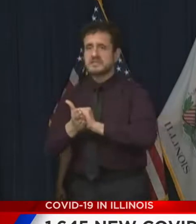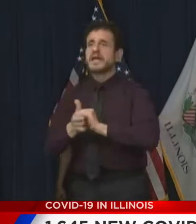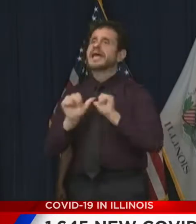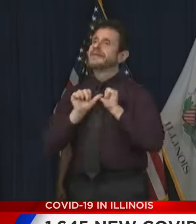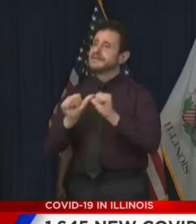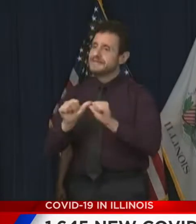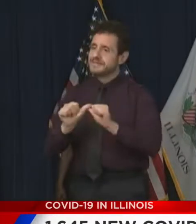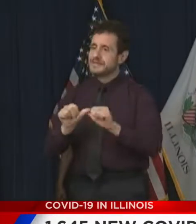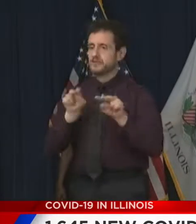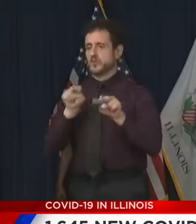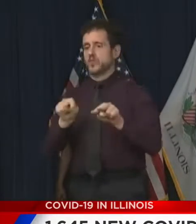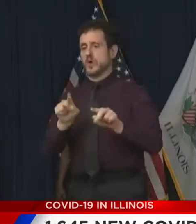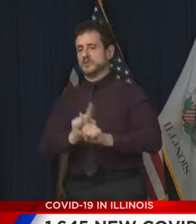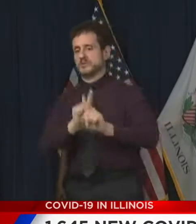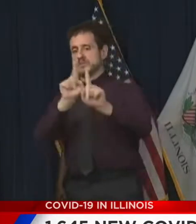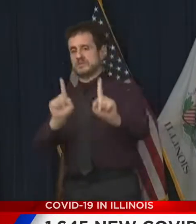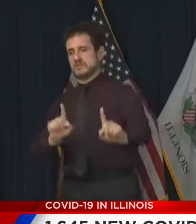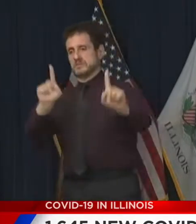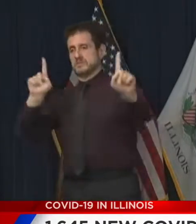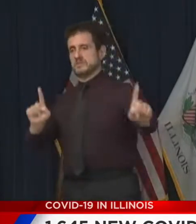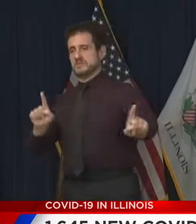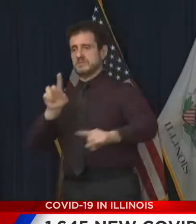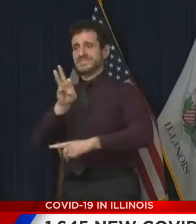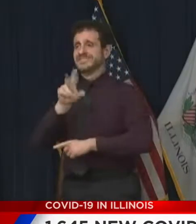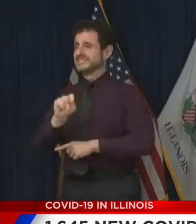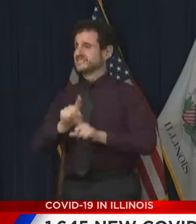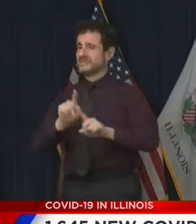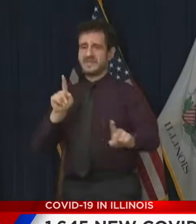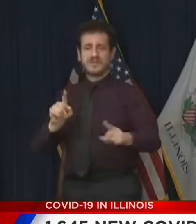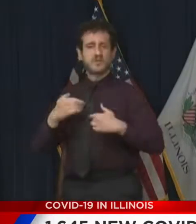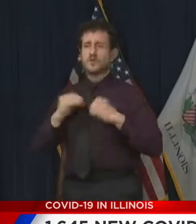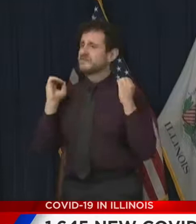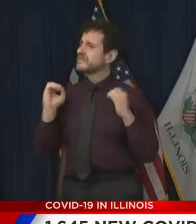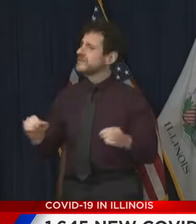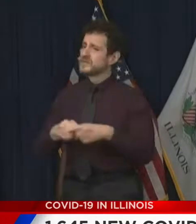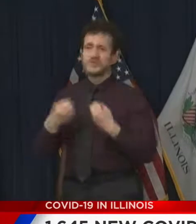feet of distancing. What do we really have to lose?